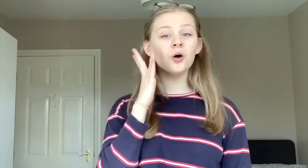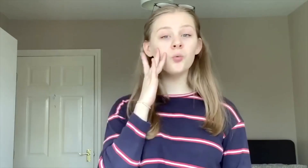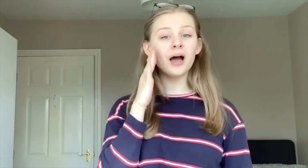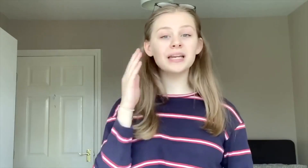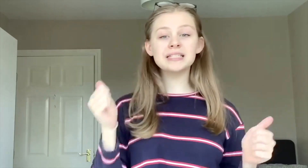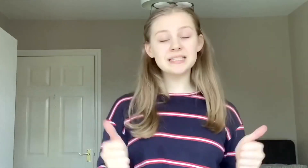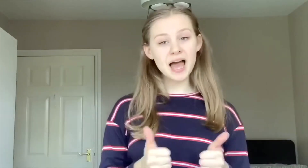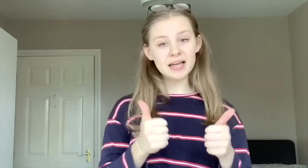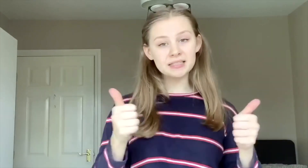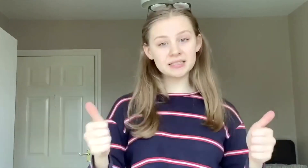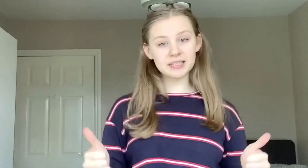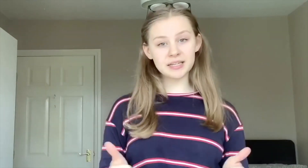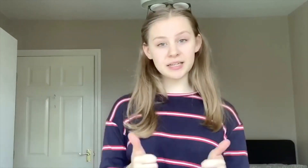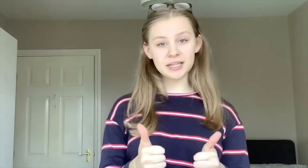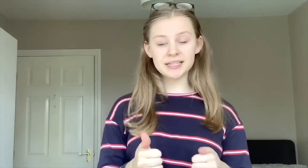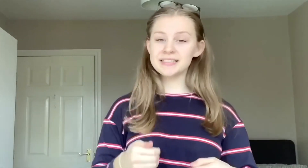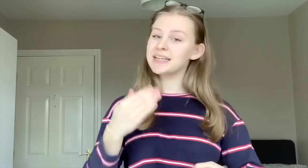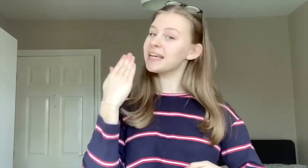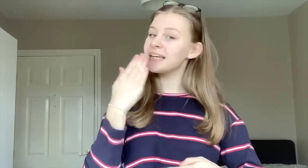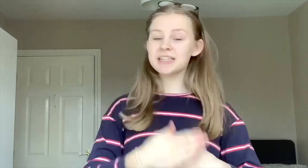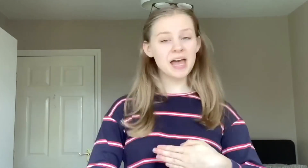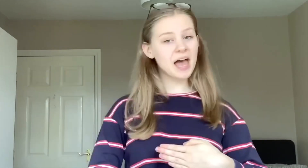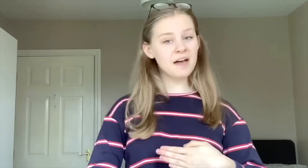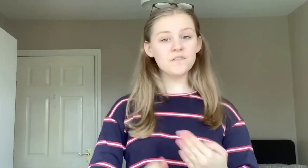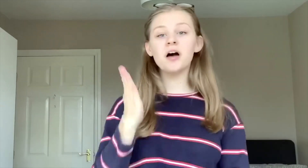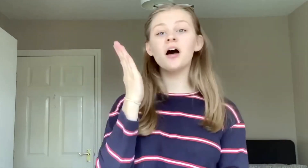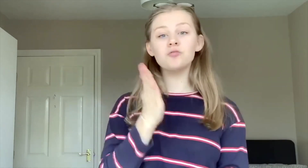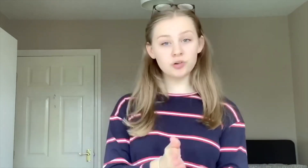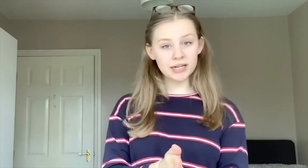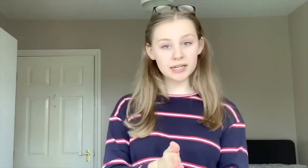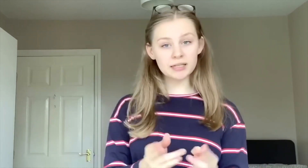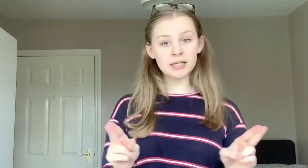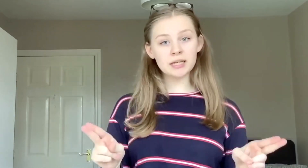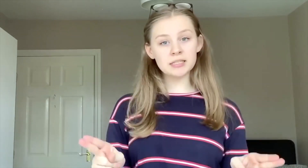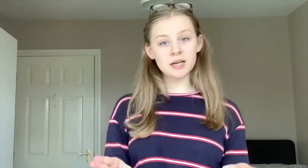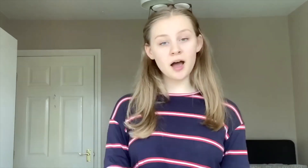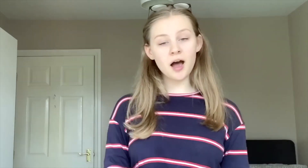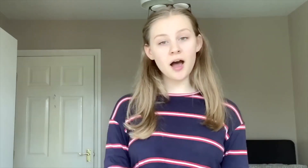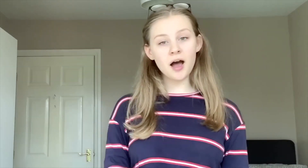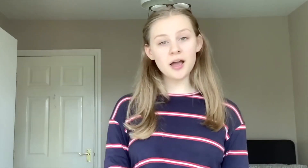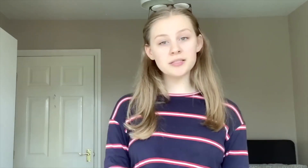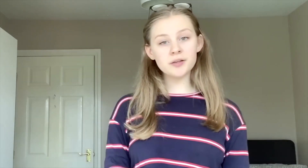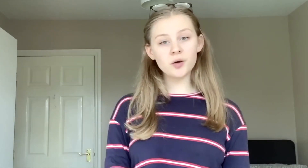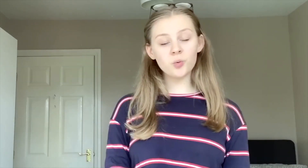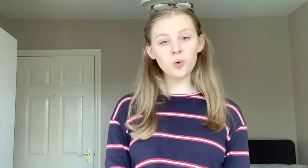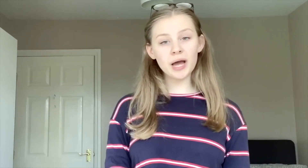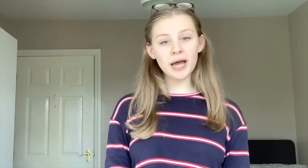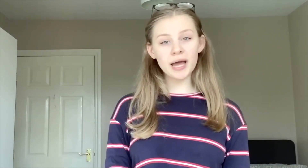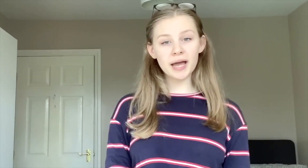When it's empty, till there won't really rise away,